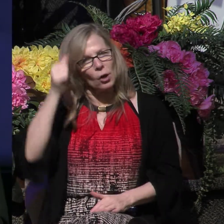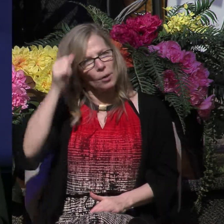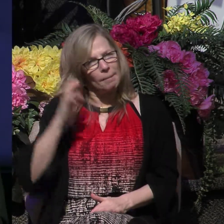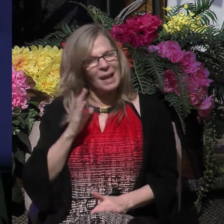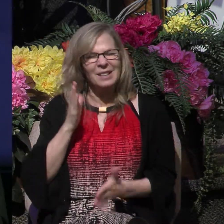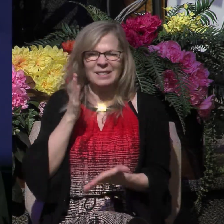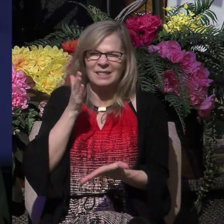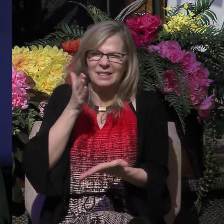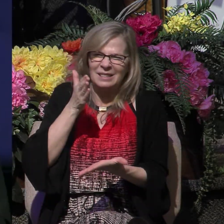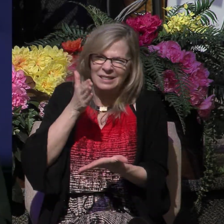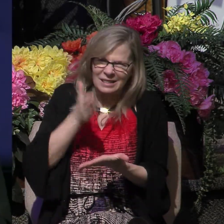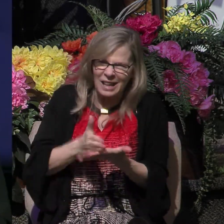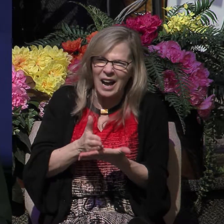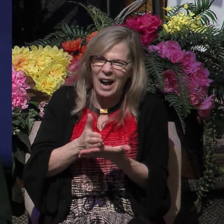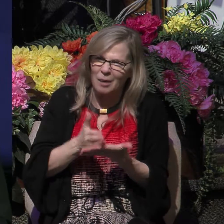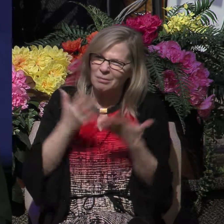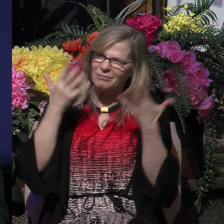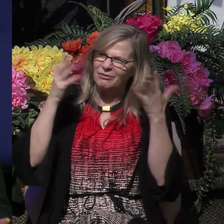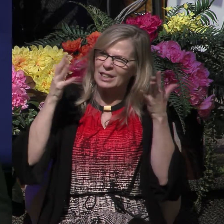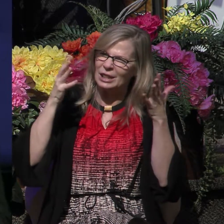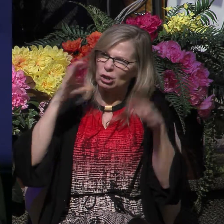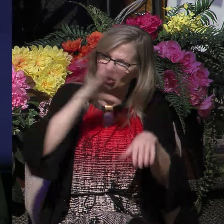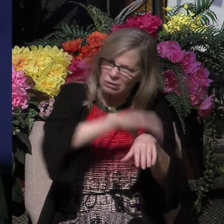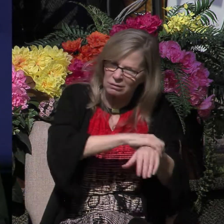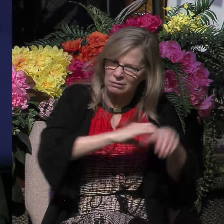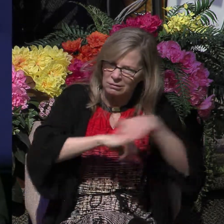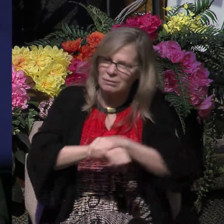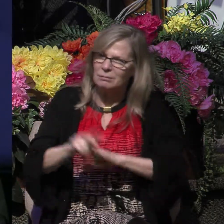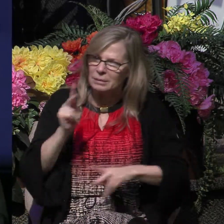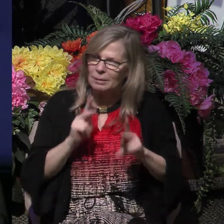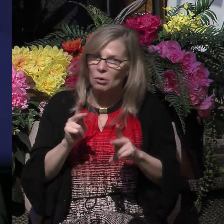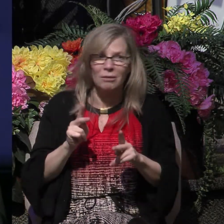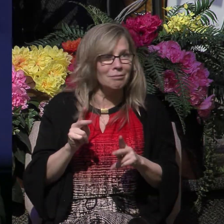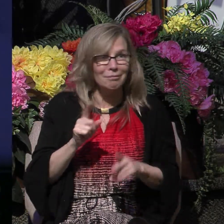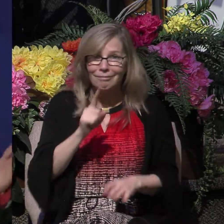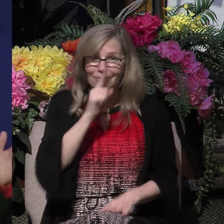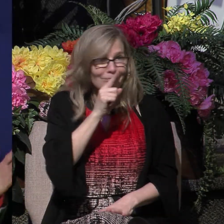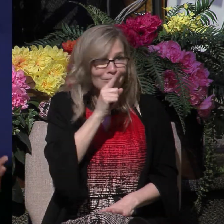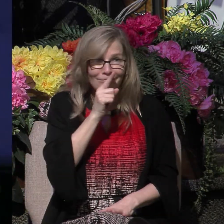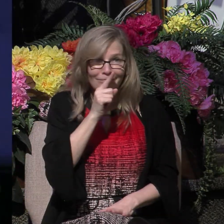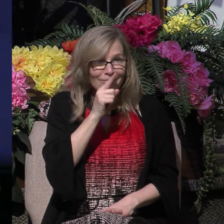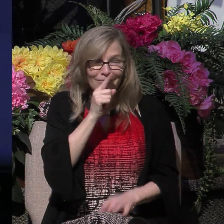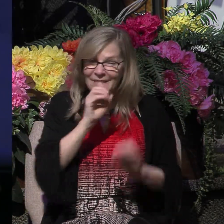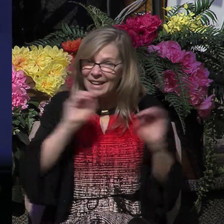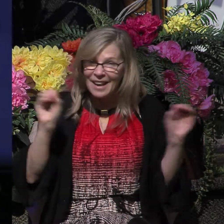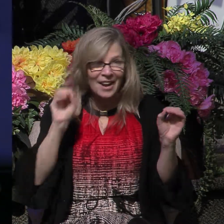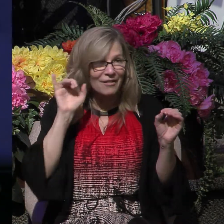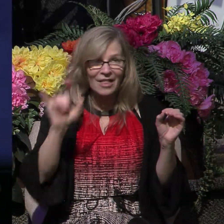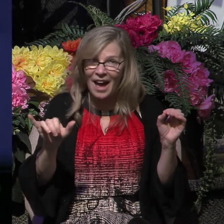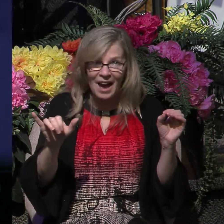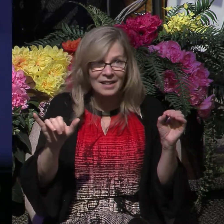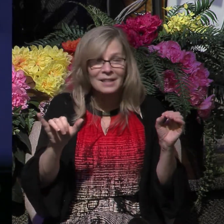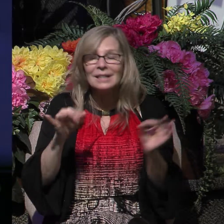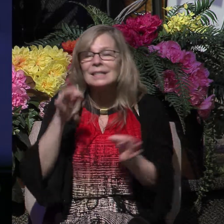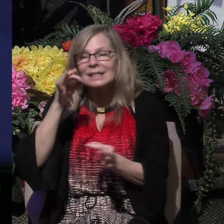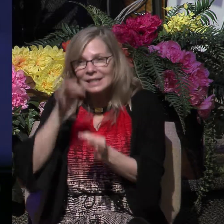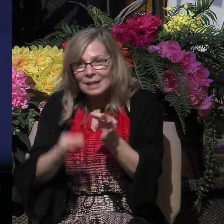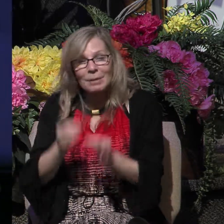putting people like us in stocks. They didn't say anything like that. None of these things. What they did say is simply believe